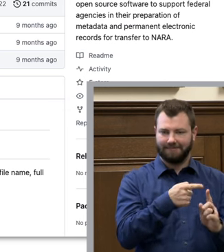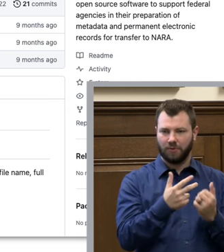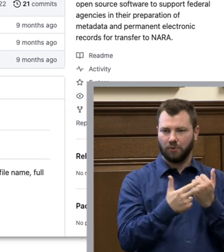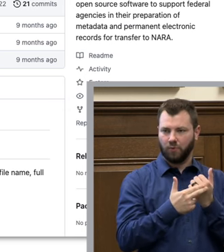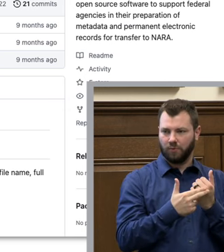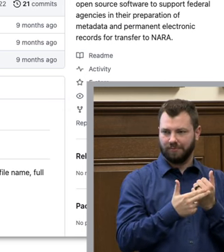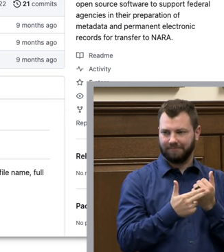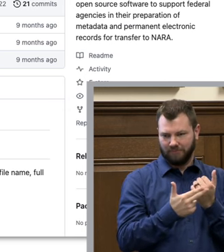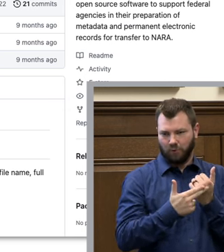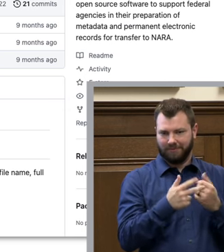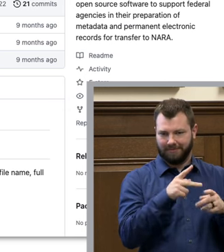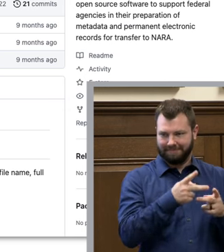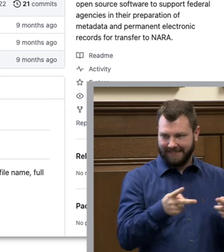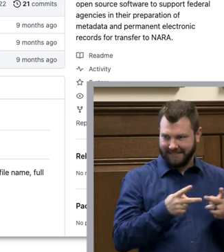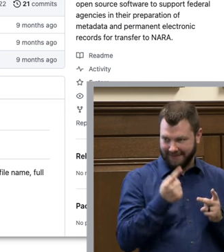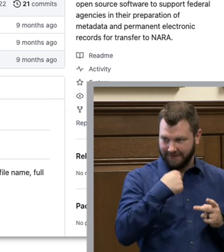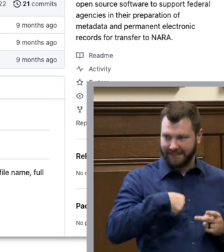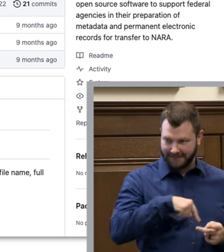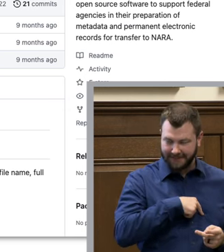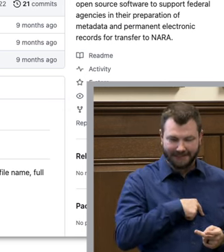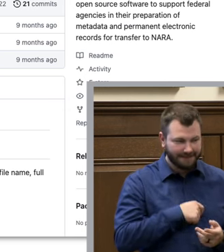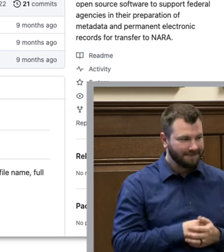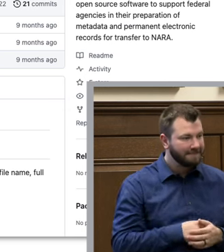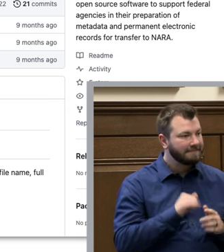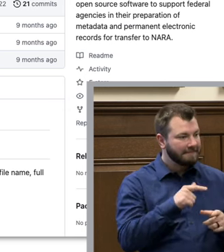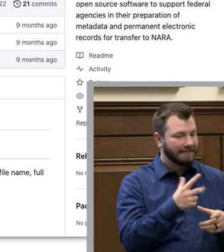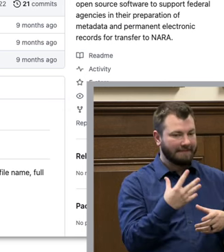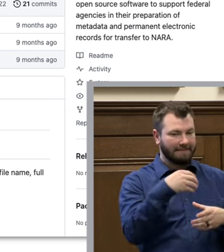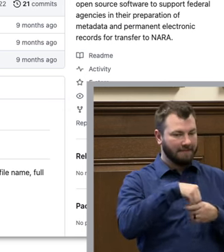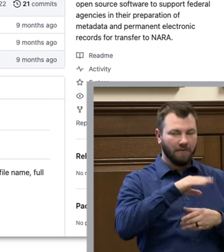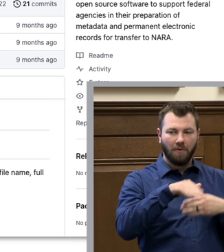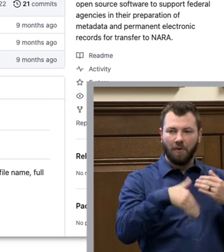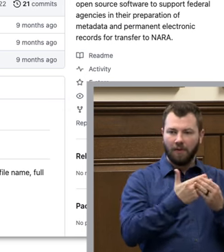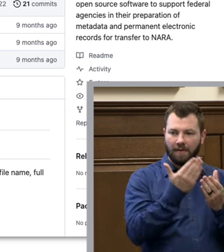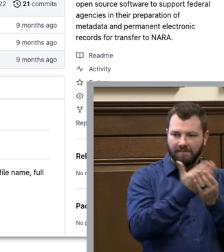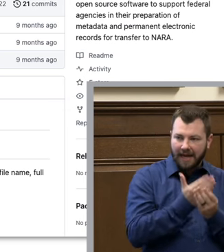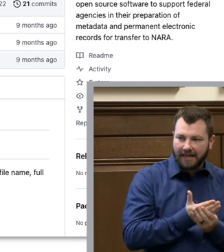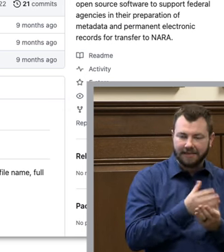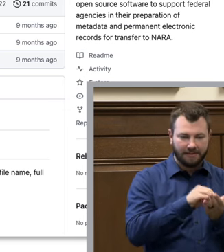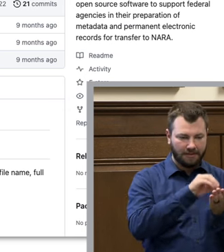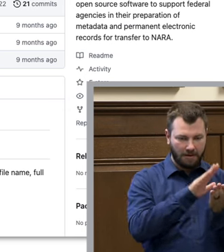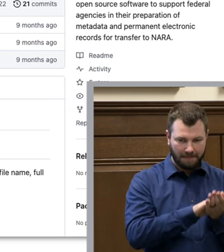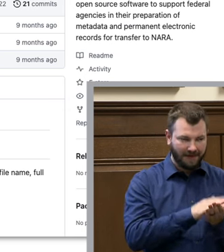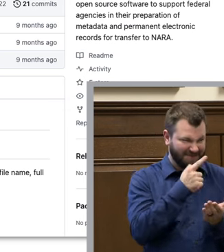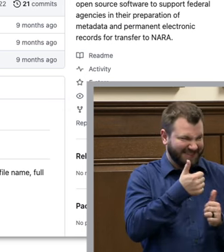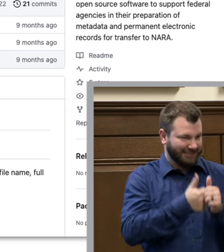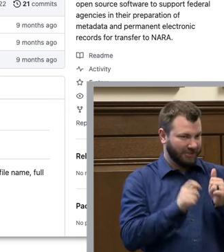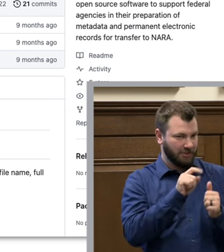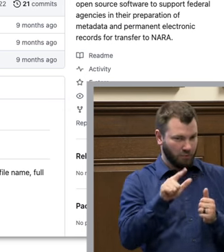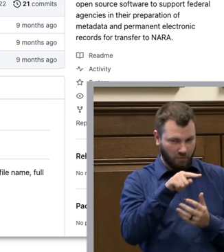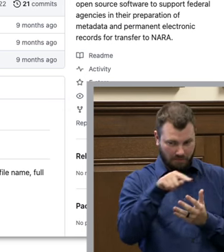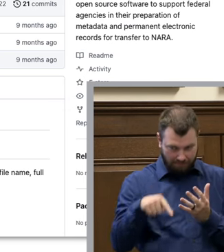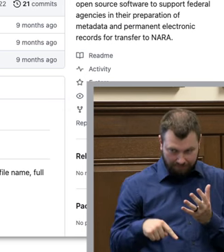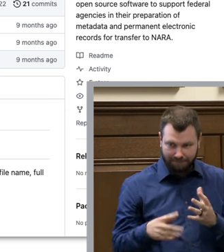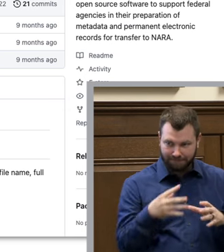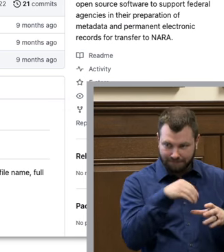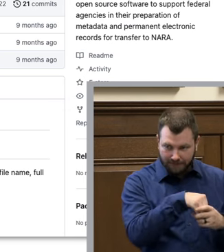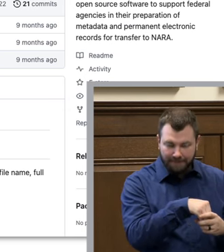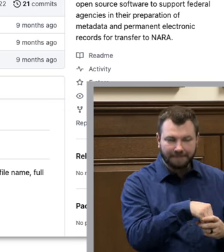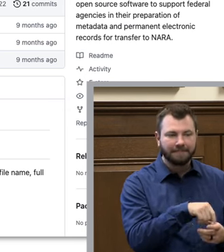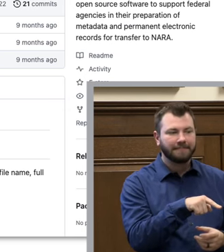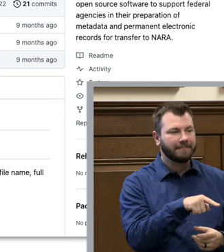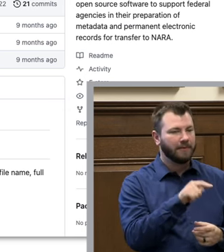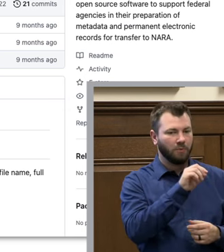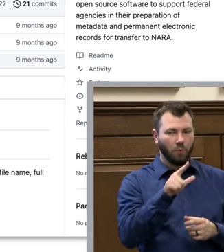for us and this contains all of the files and documentation for each of our tools and the tools can be